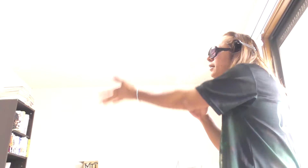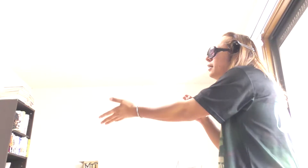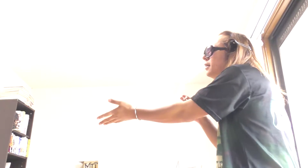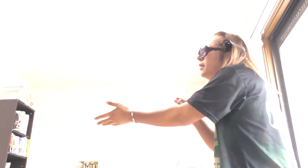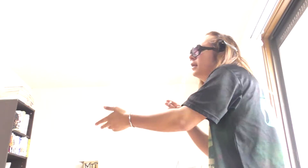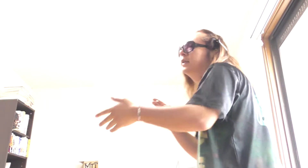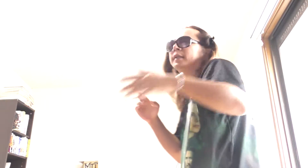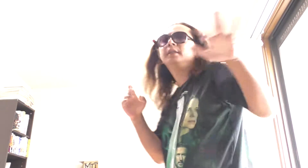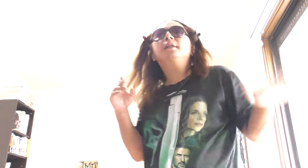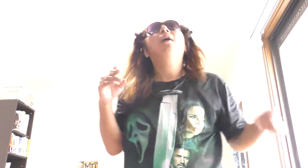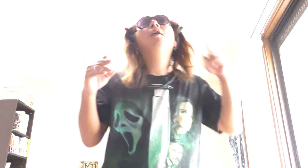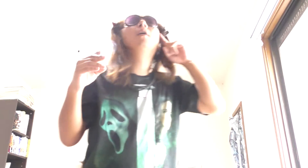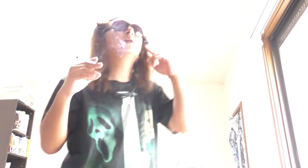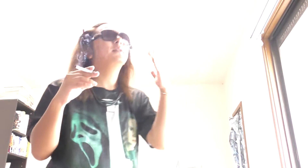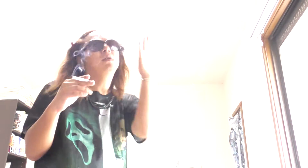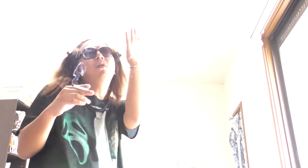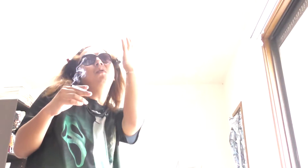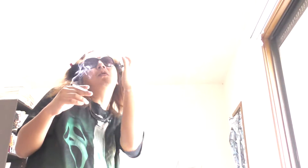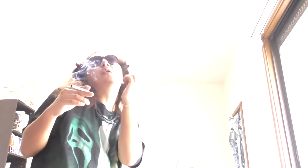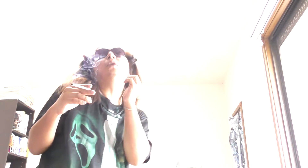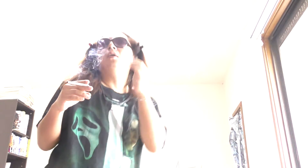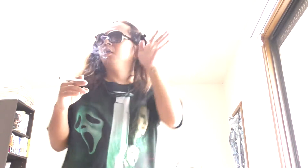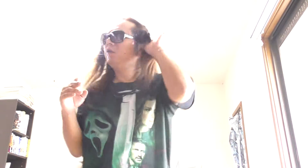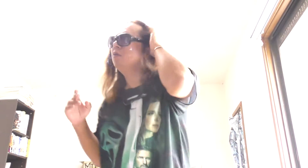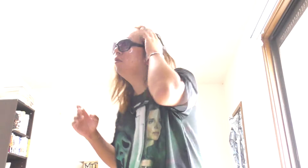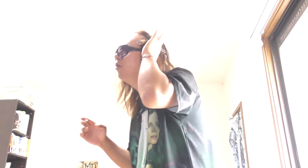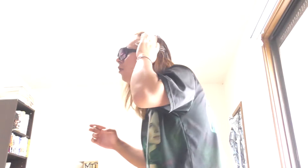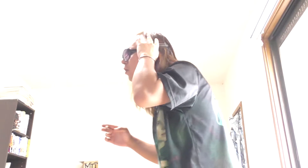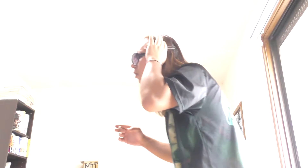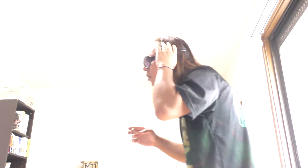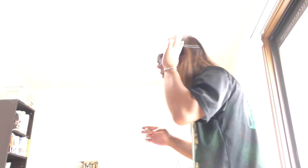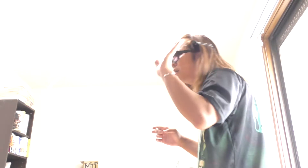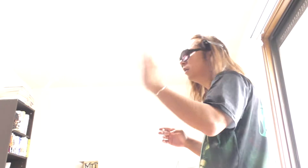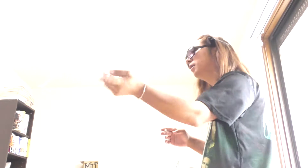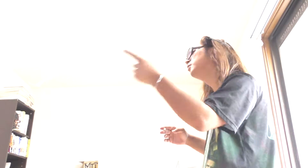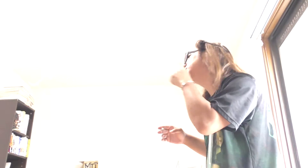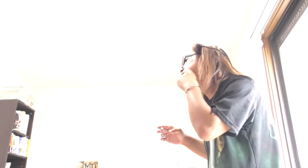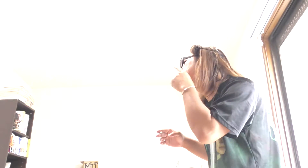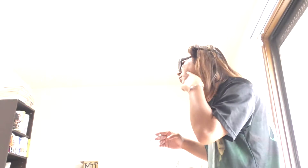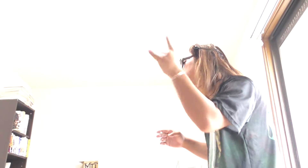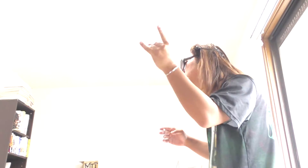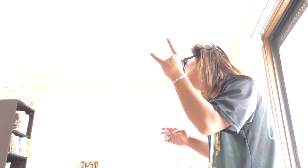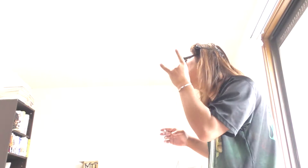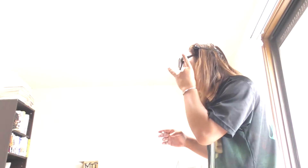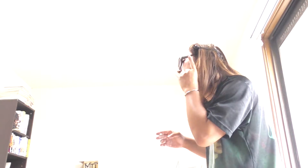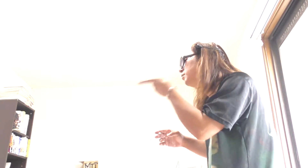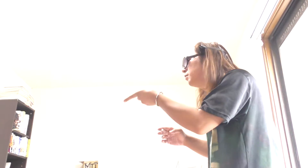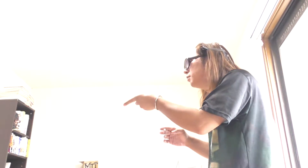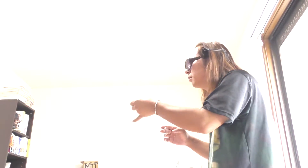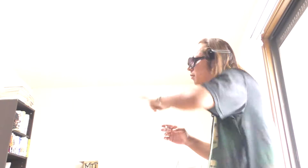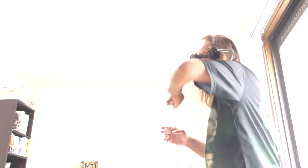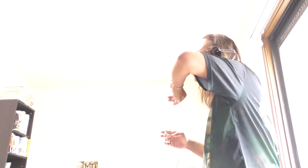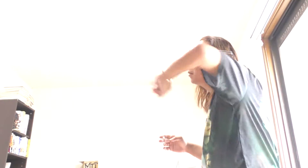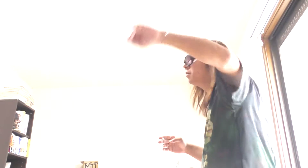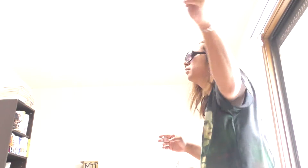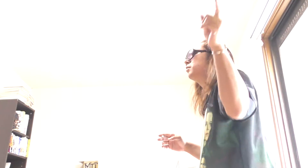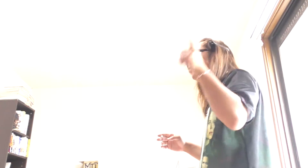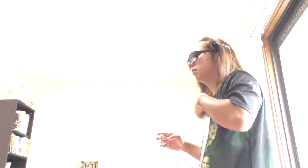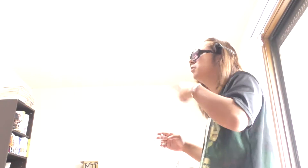I meant it. Now I know what cool I've been, but you kissed me now, I know you'd fool me